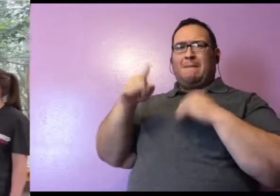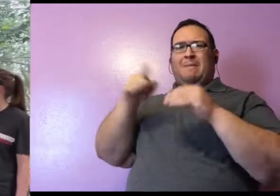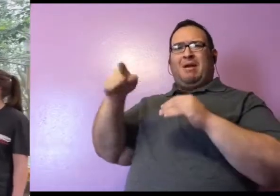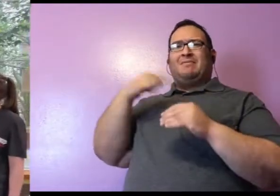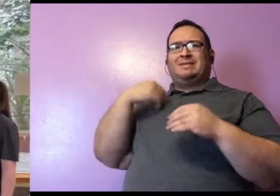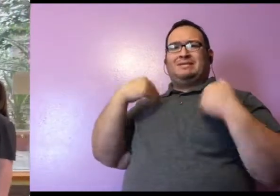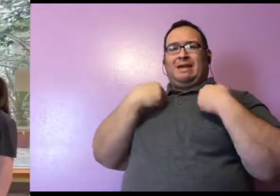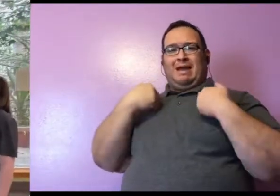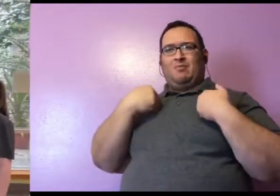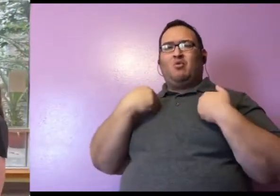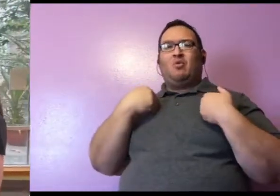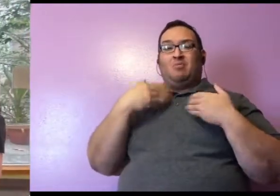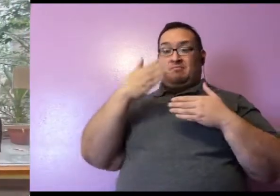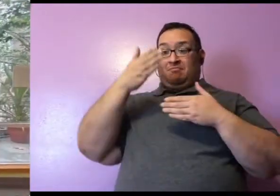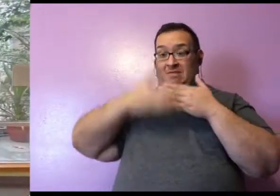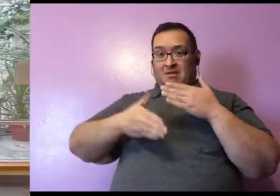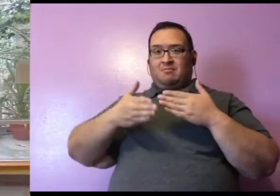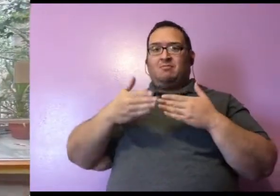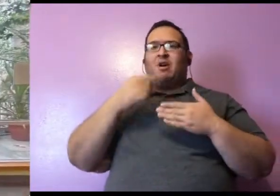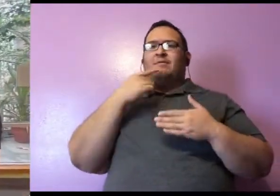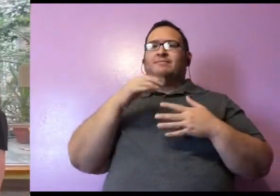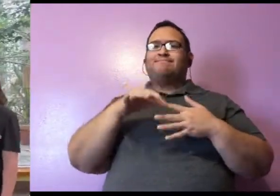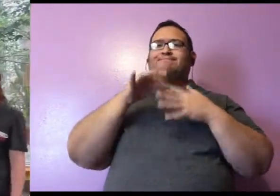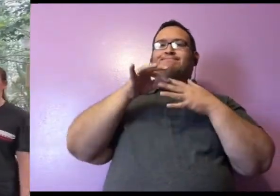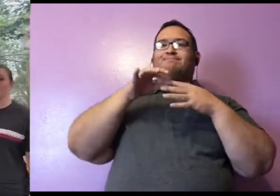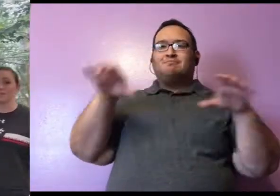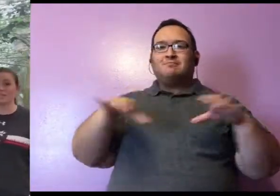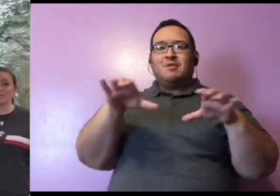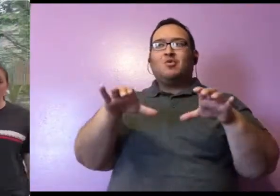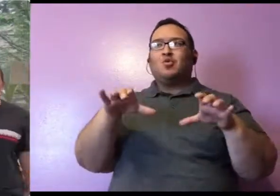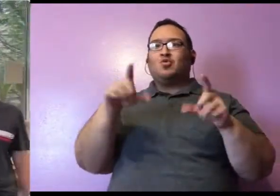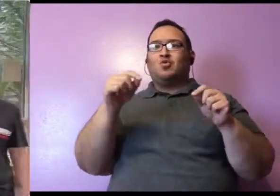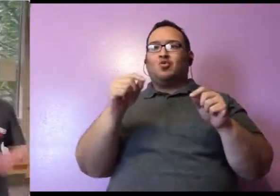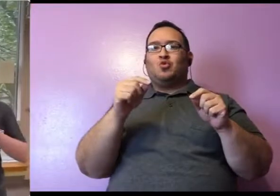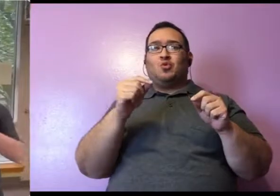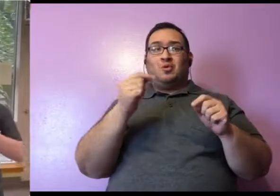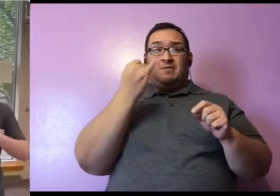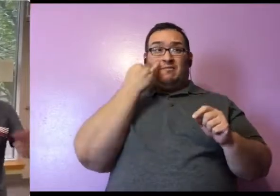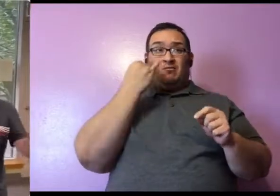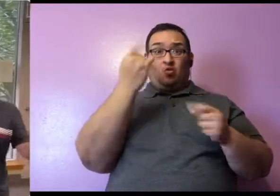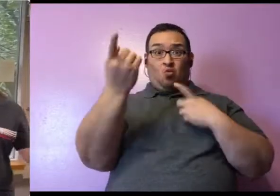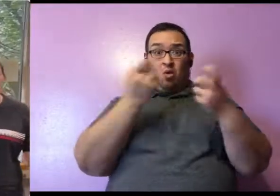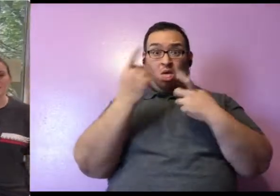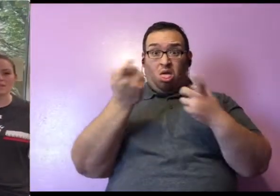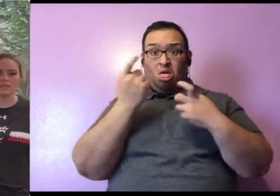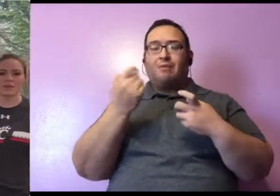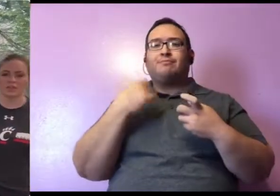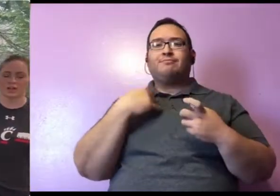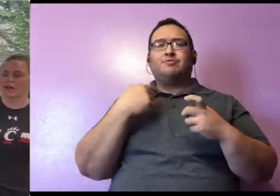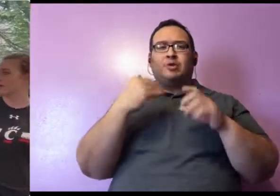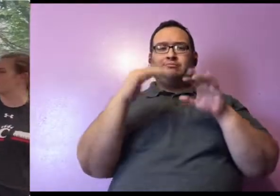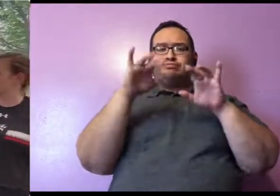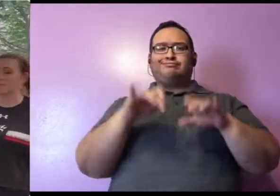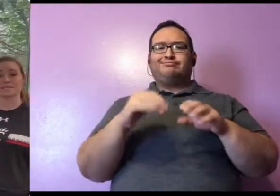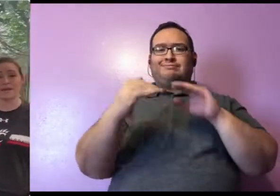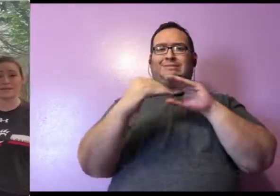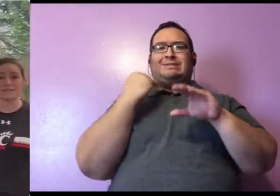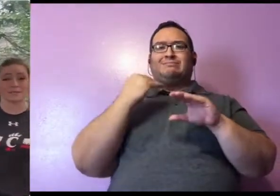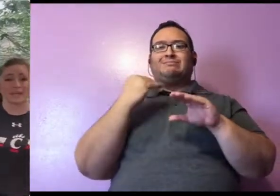activity for you guys to do as well. Yeah, and if you guys have any questions, please just start sending them in. And we're going to try our best to get to as many as we can.